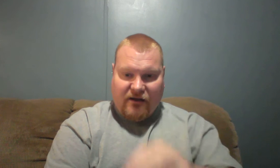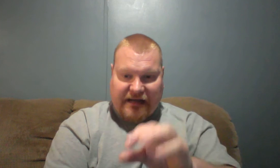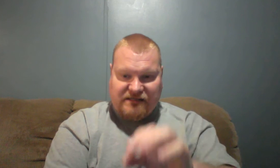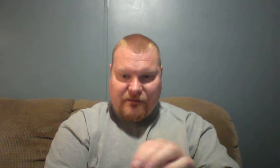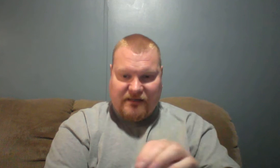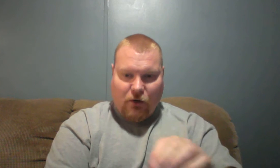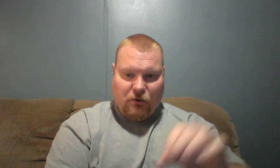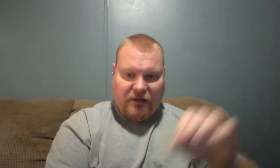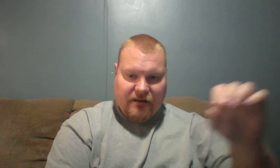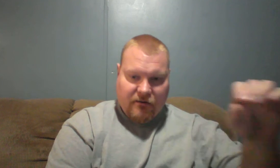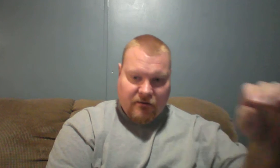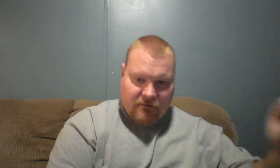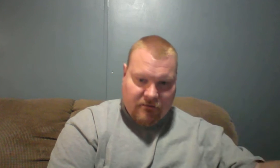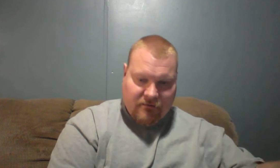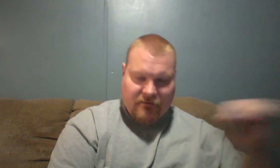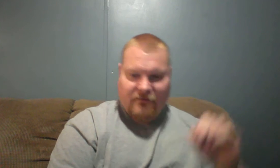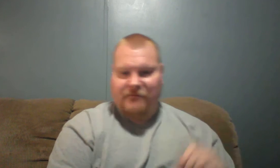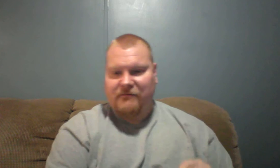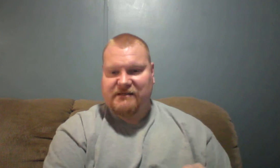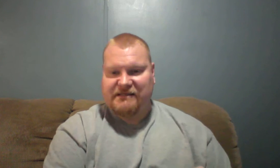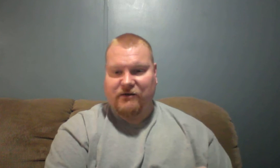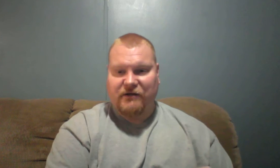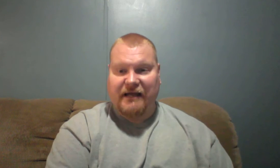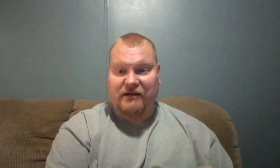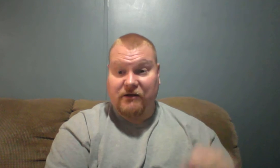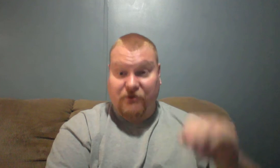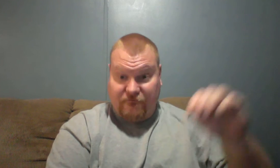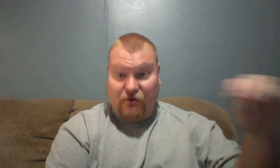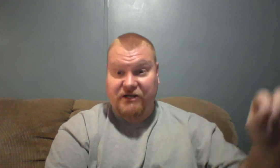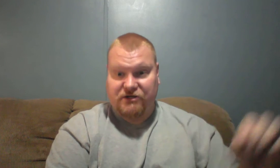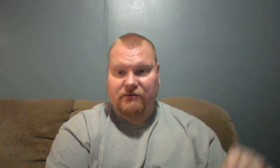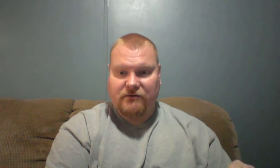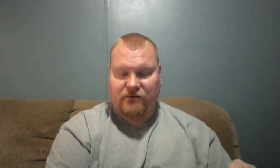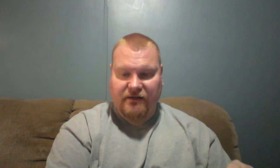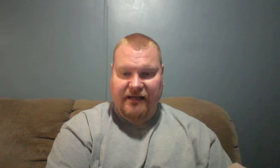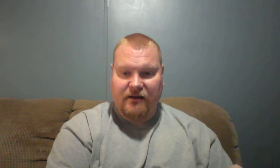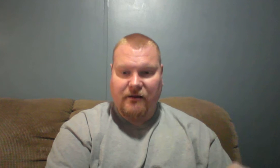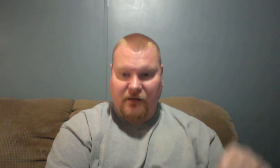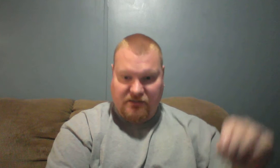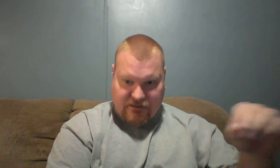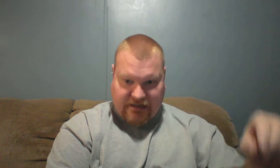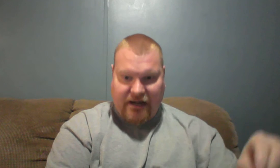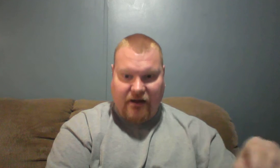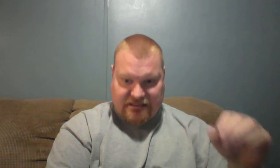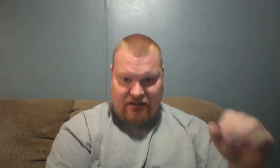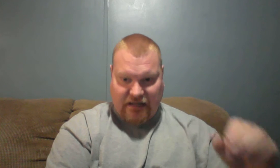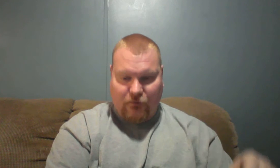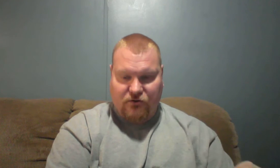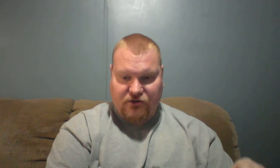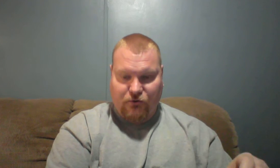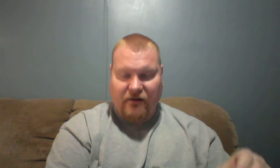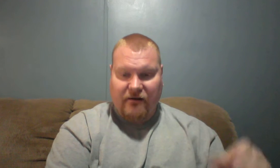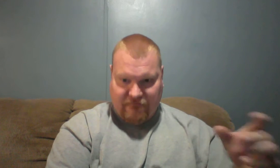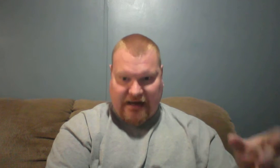hasn't been totally sealed yet to fruition to the end because right now He's still able to fight